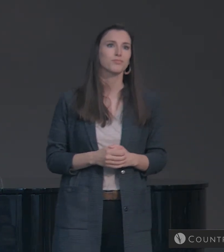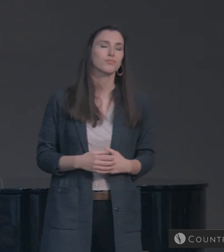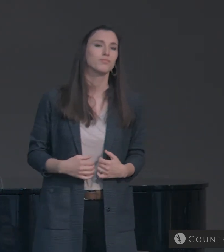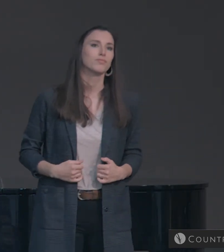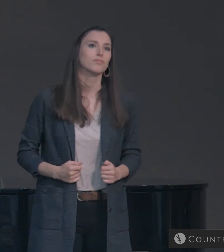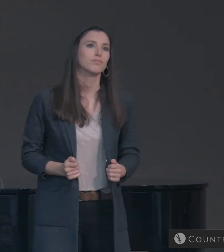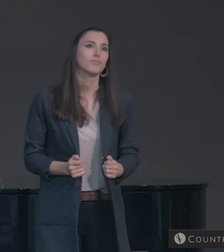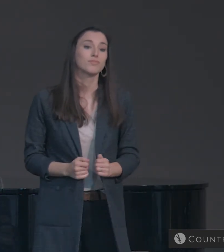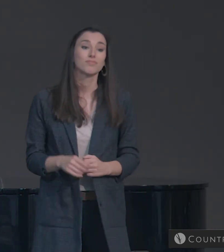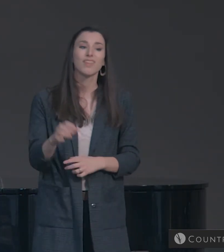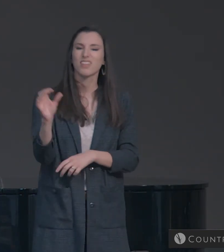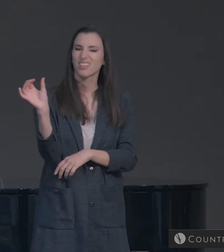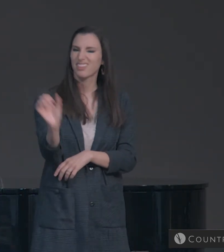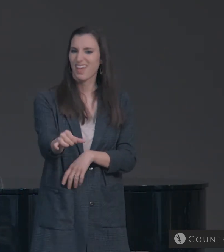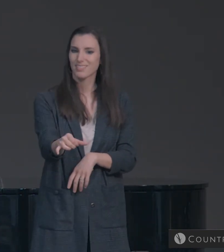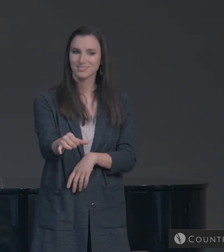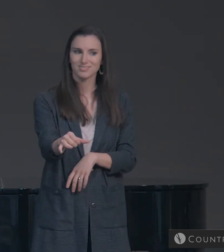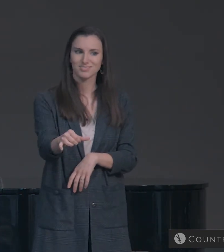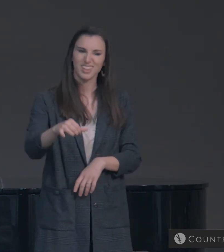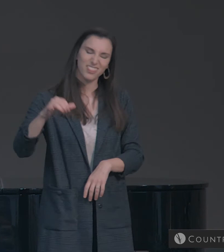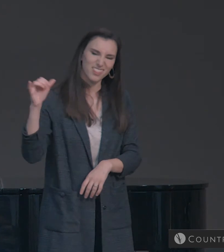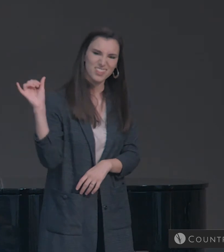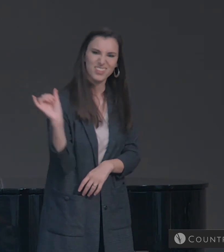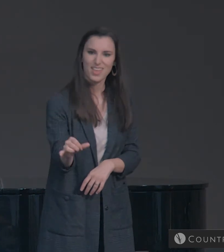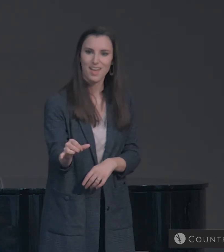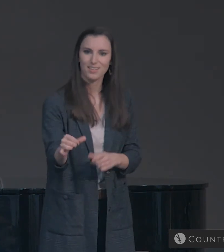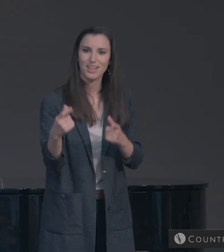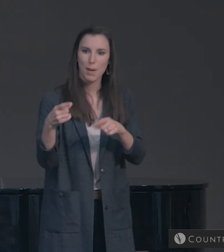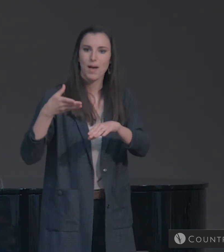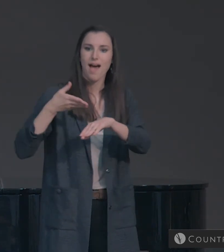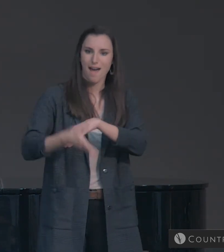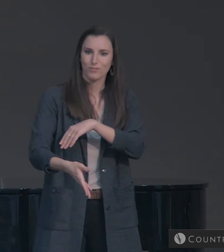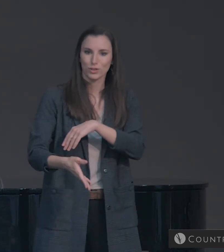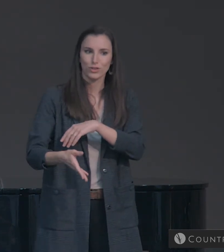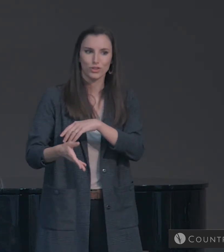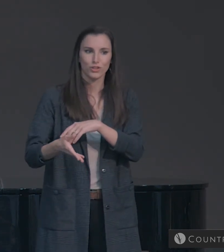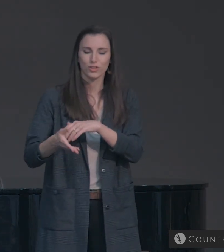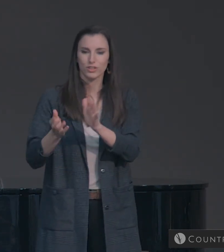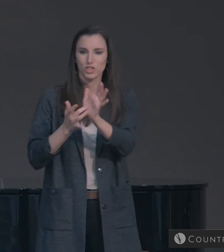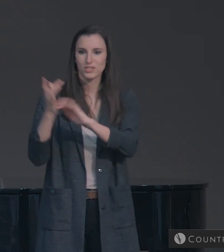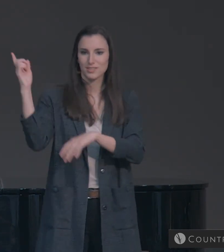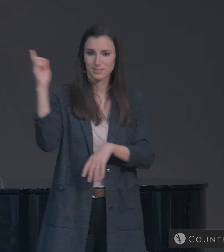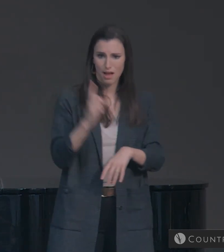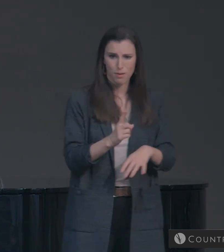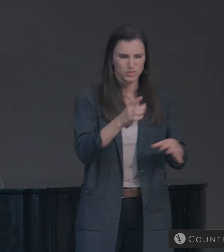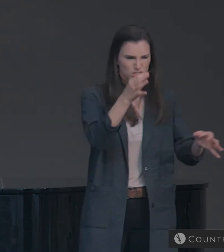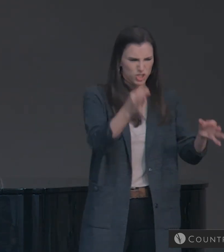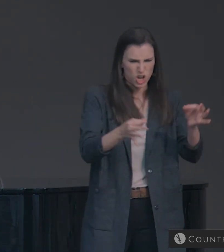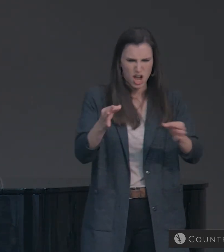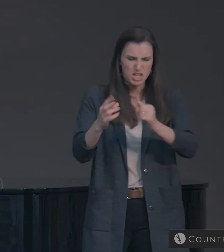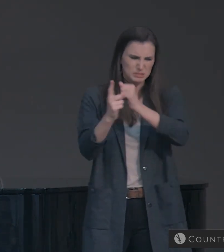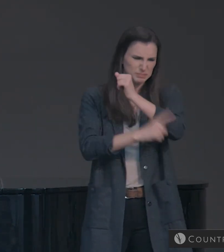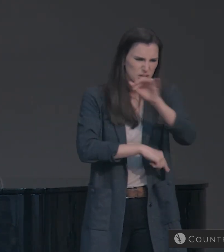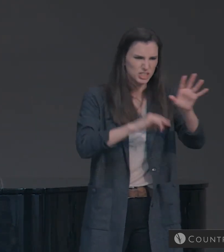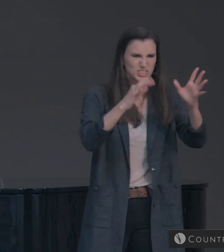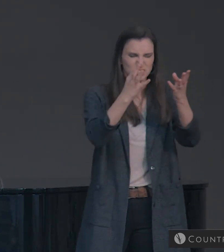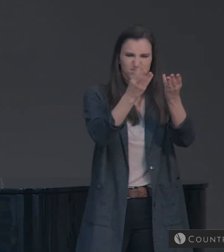This, this will be the result of the day of the Lord. God will judge the earth and dissolve the heavens.